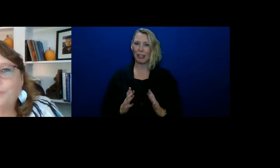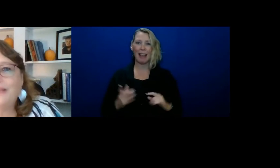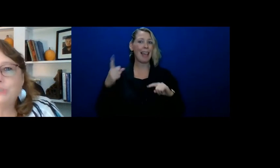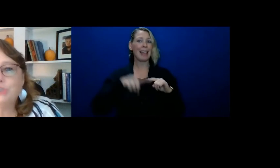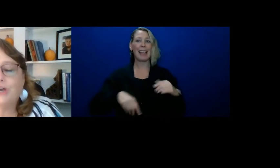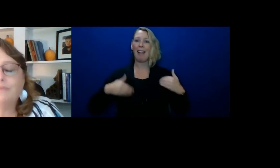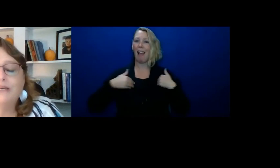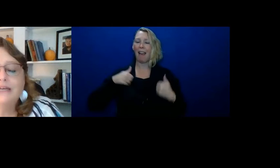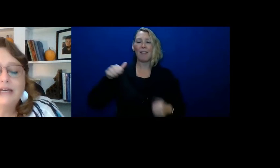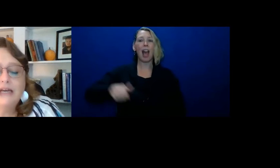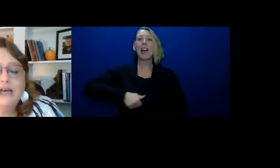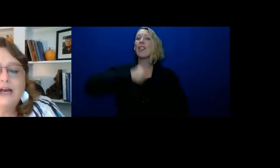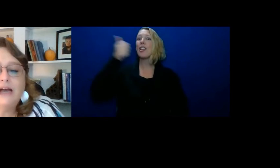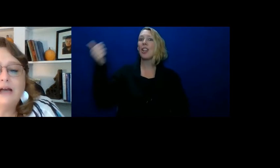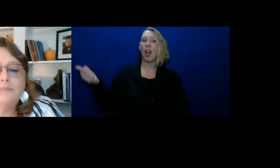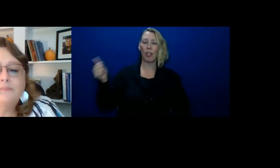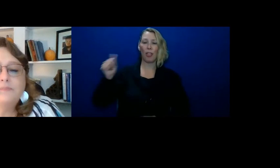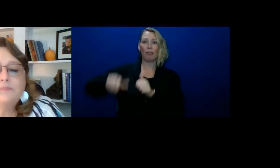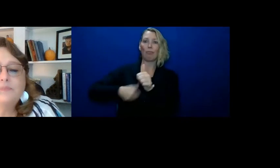have another paid job.